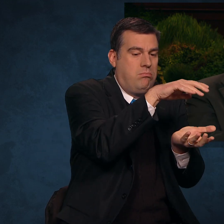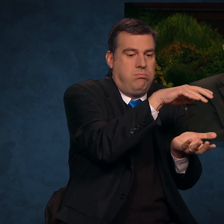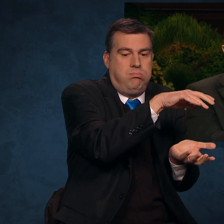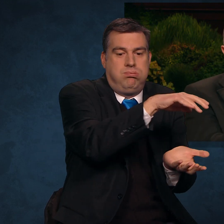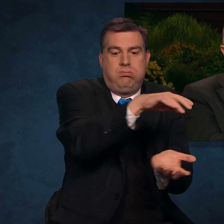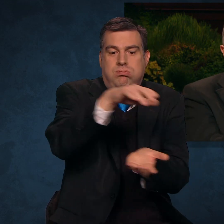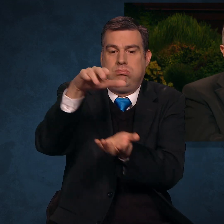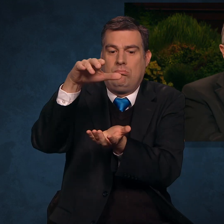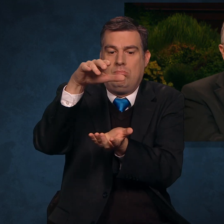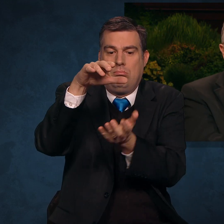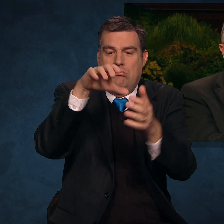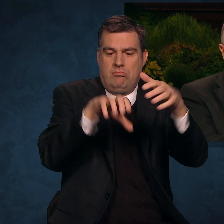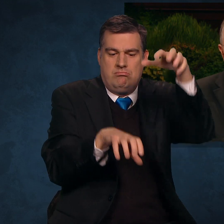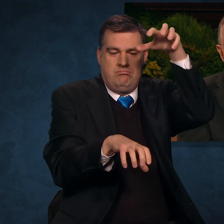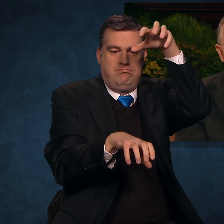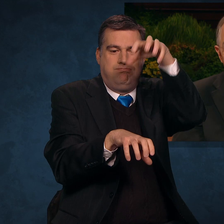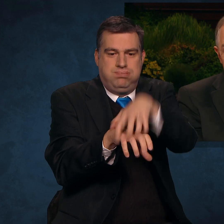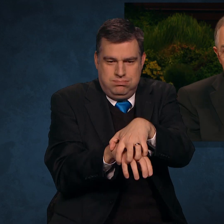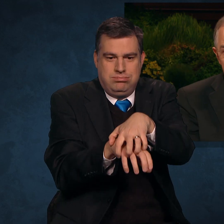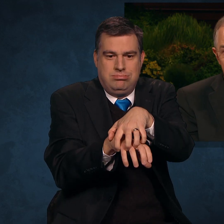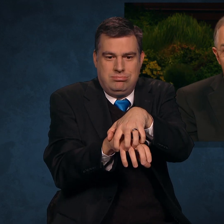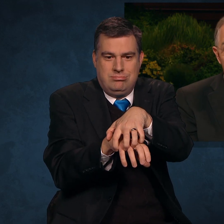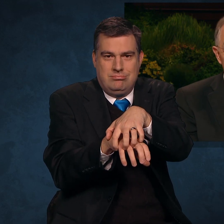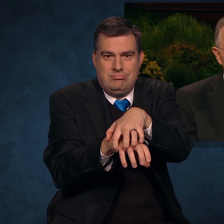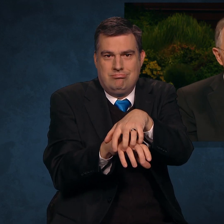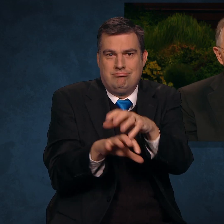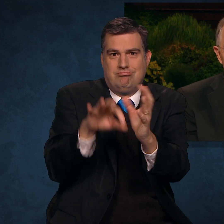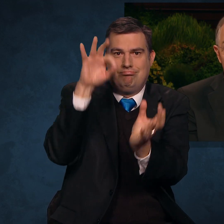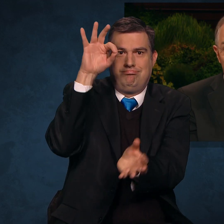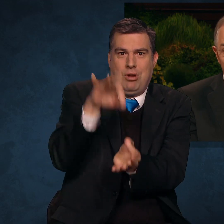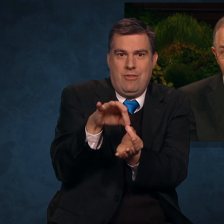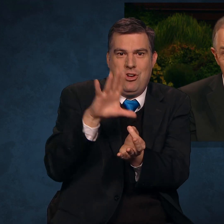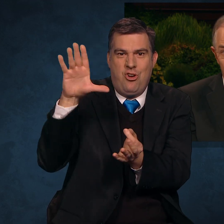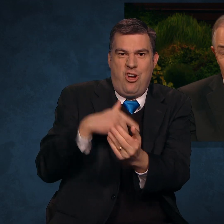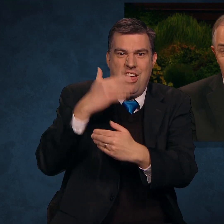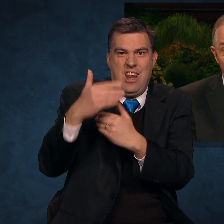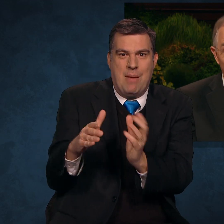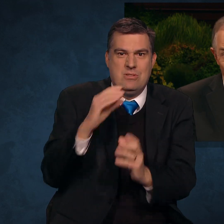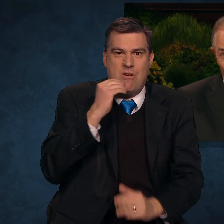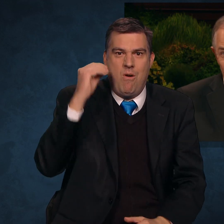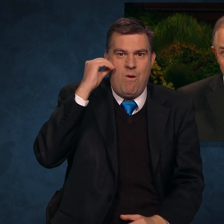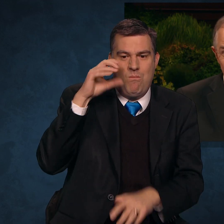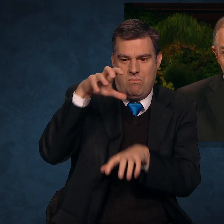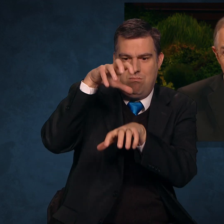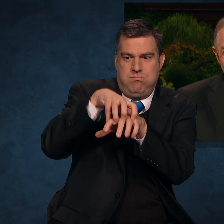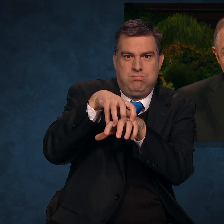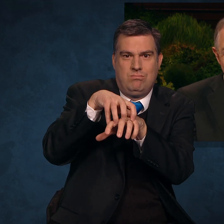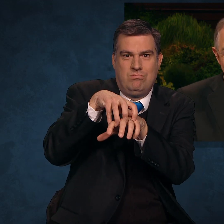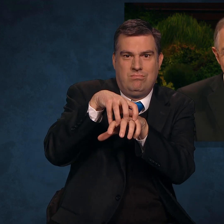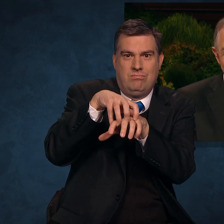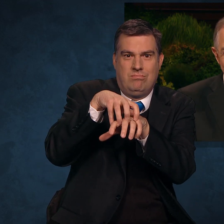air, landing it perfectly upright on the top of her neighbor's mobile home.